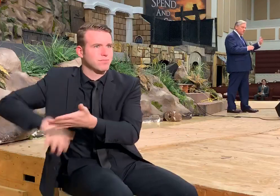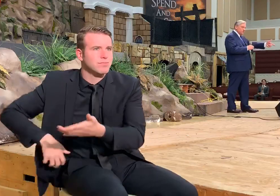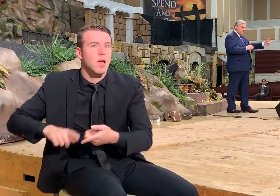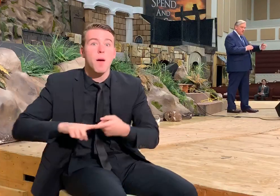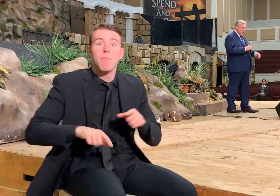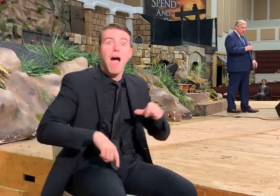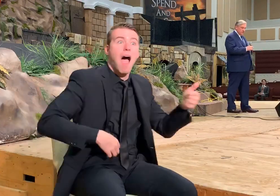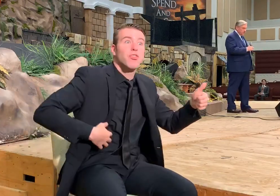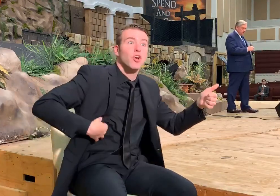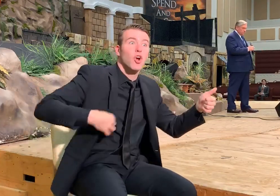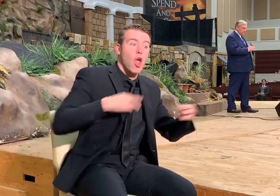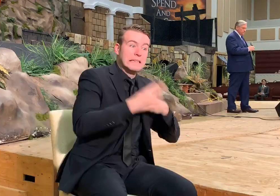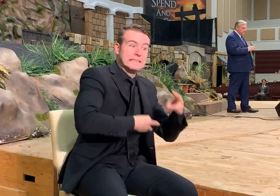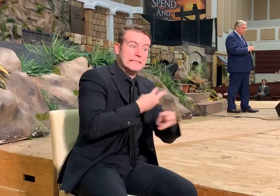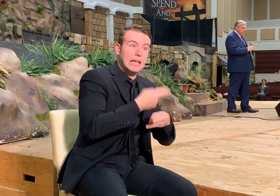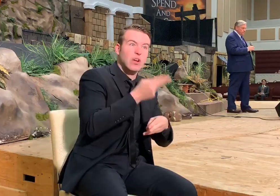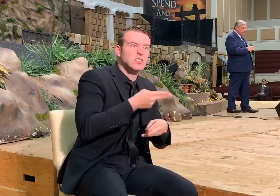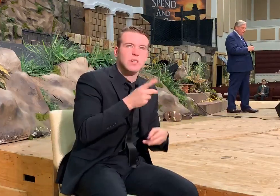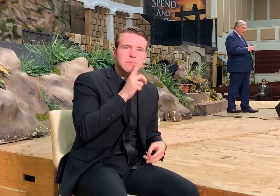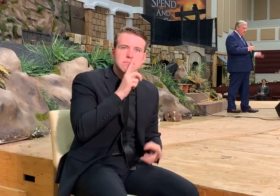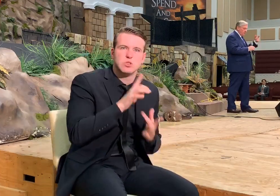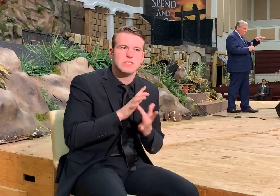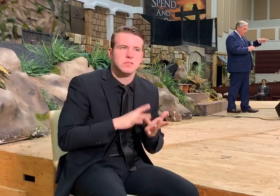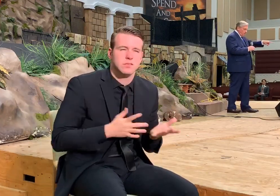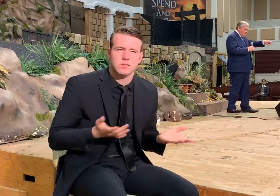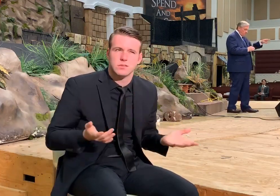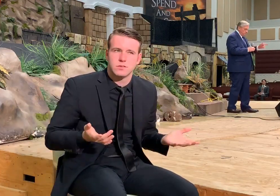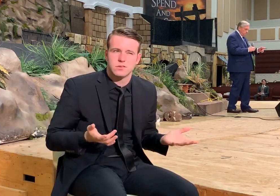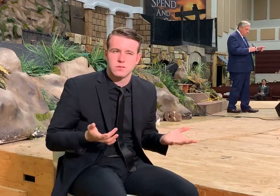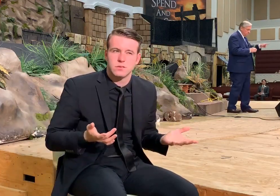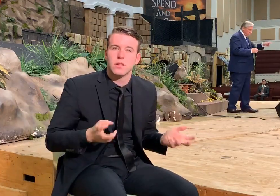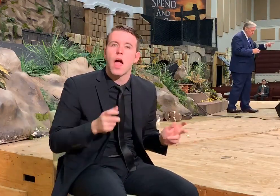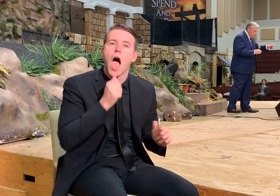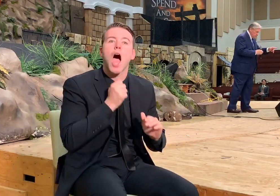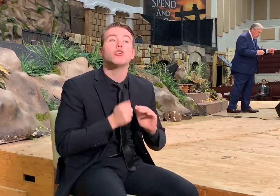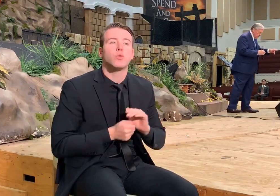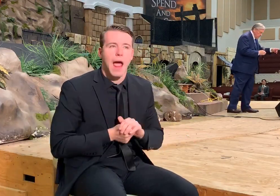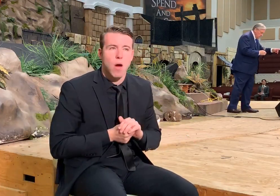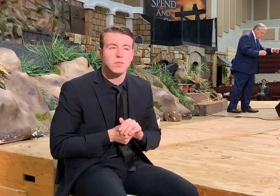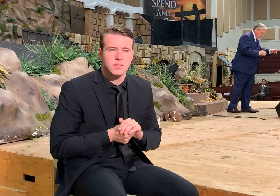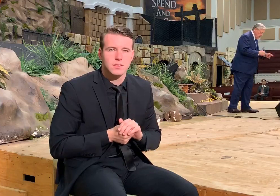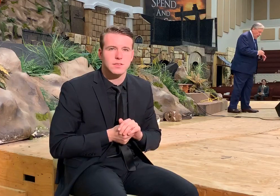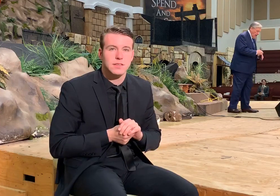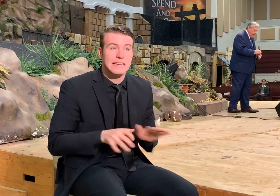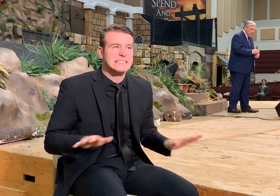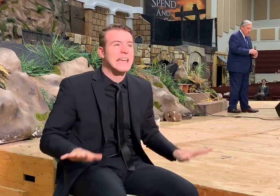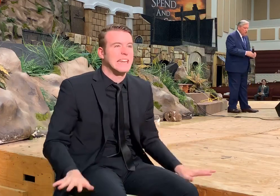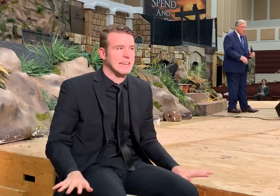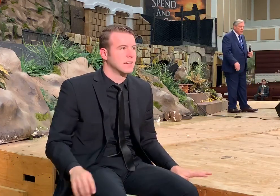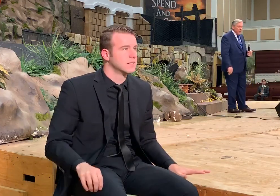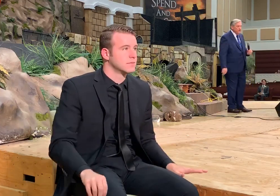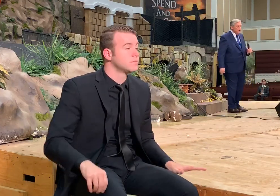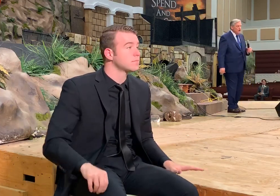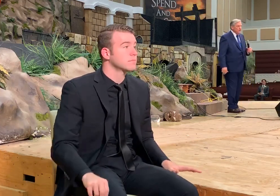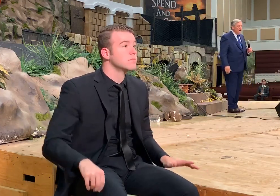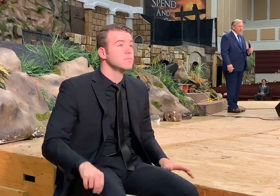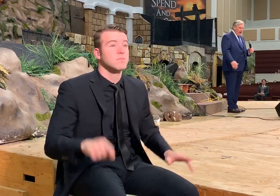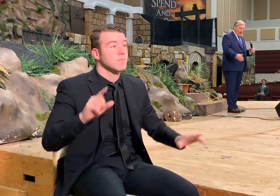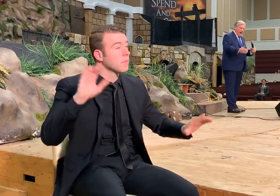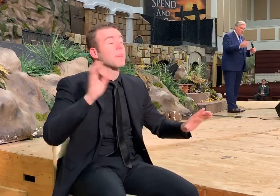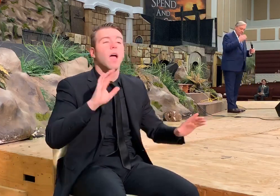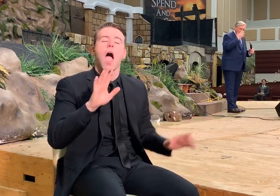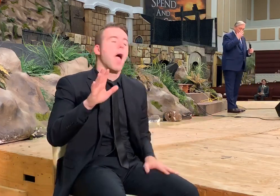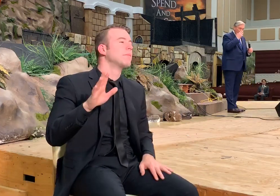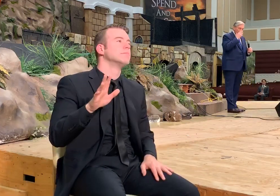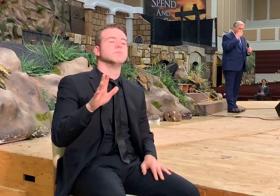But secular history, it's underground. It's hidden. And you can, I